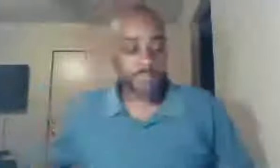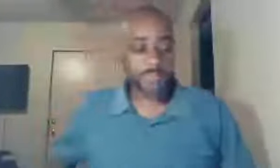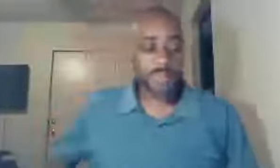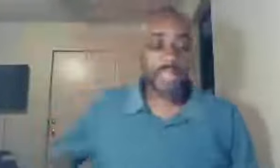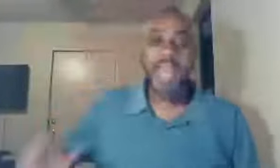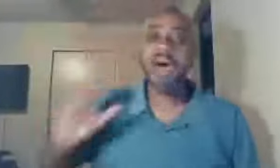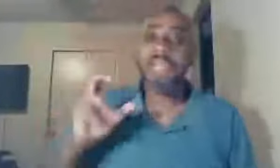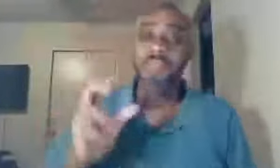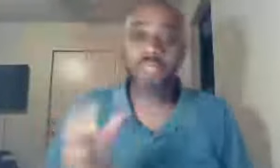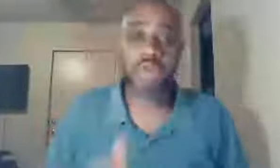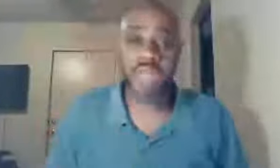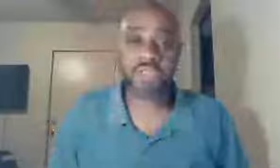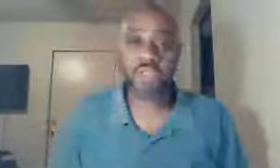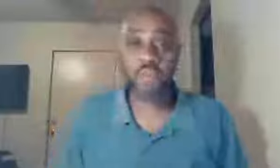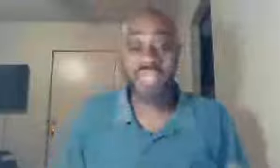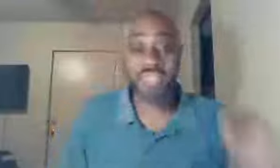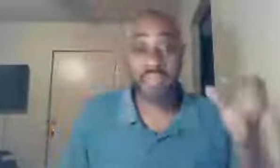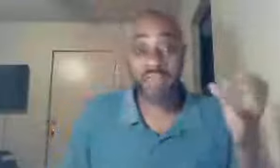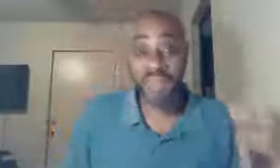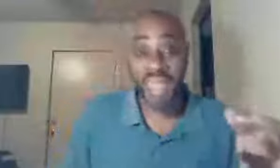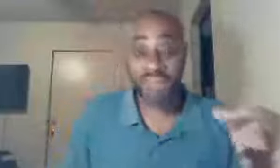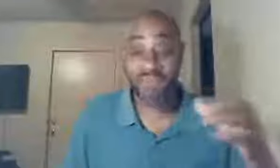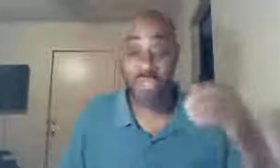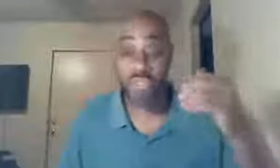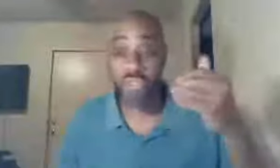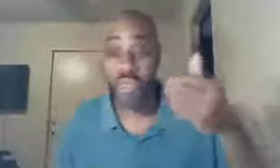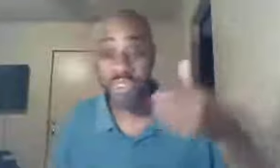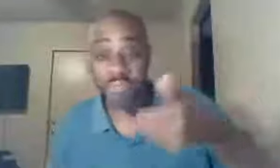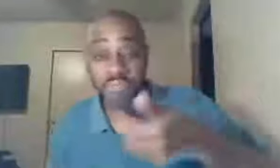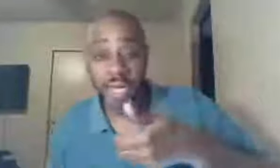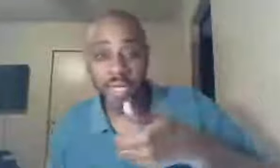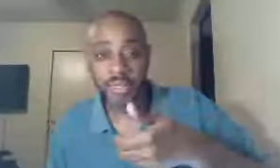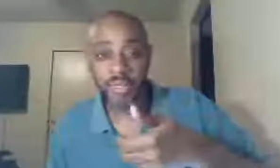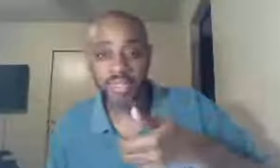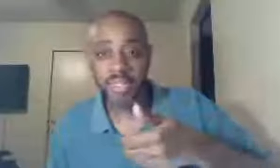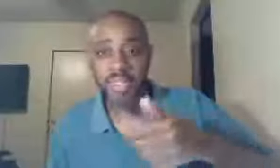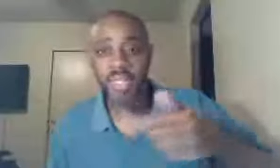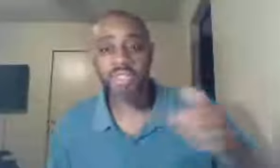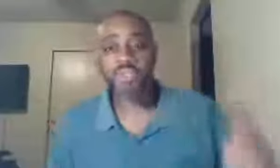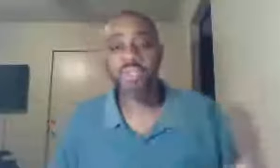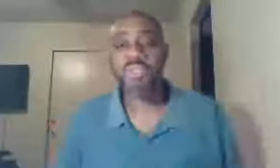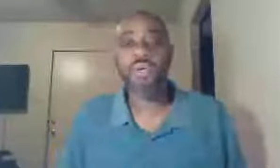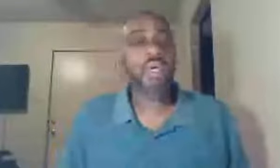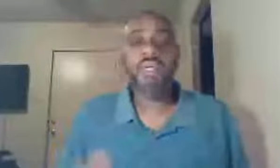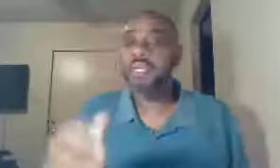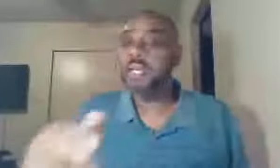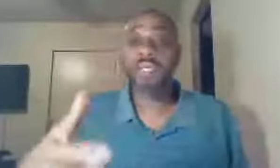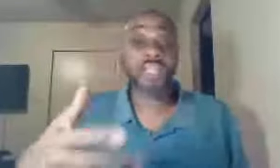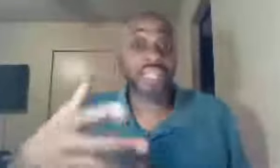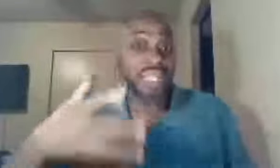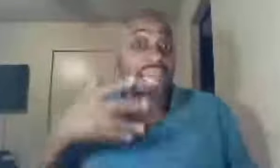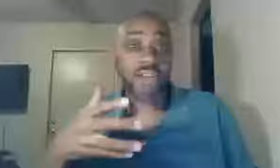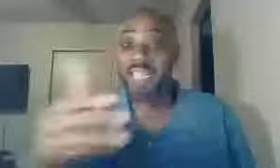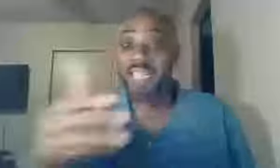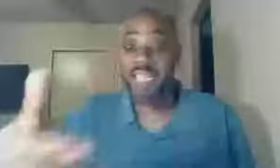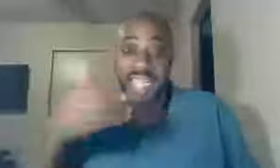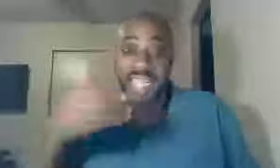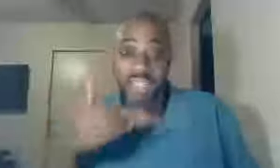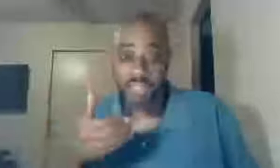and now let me address the wisdom of man, versus the wisdom of God, see, so, so, so, look, this is a letter, it's continuous,